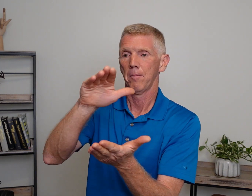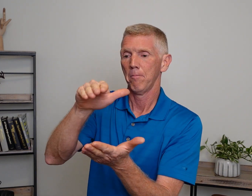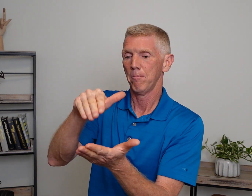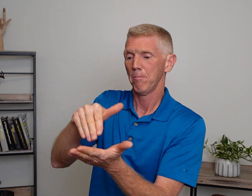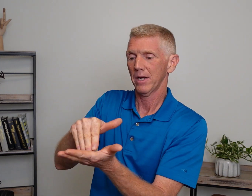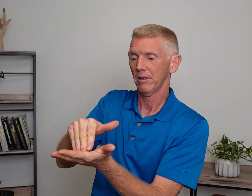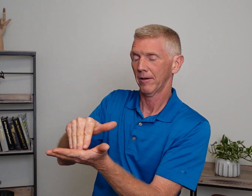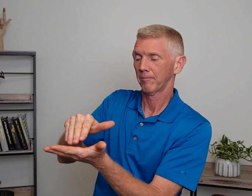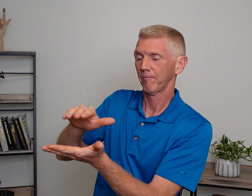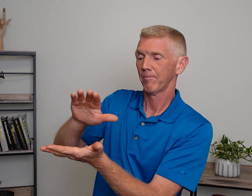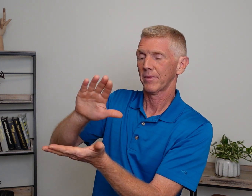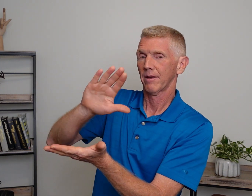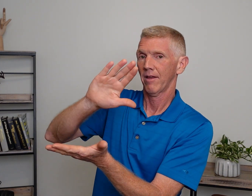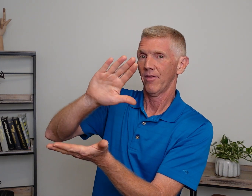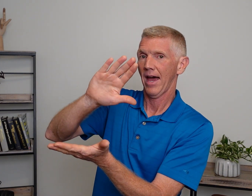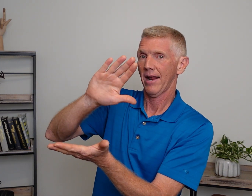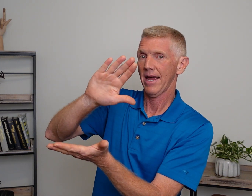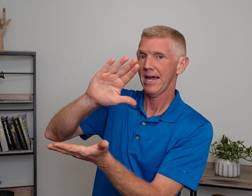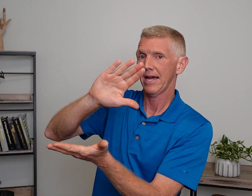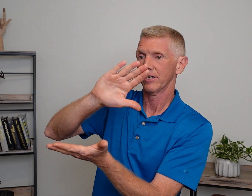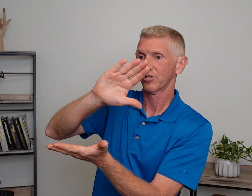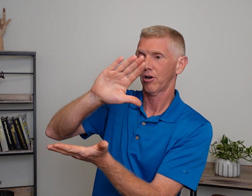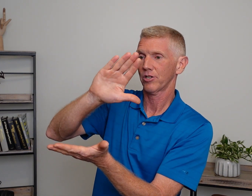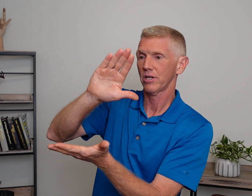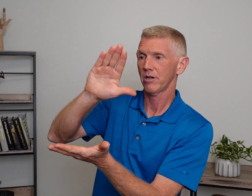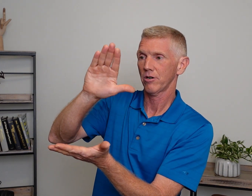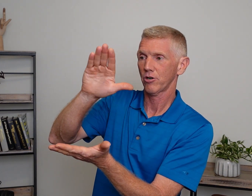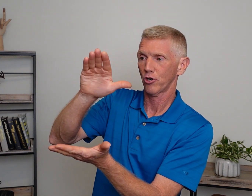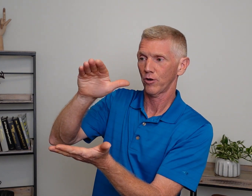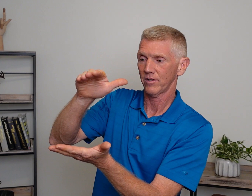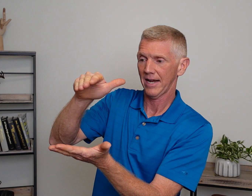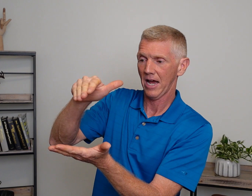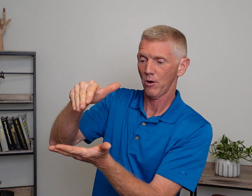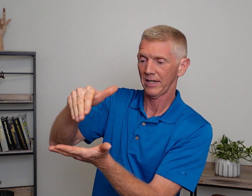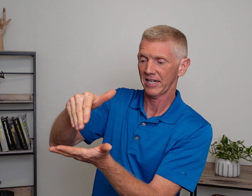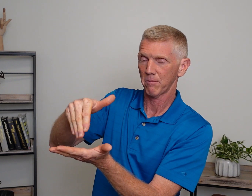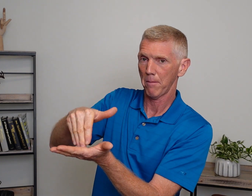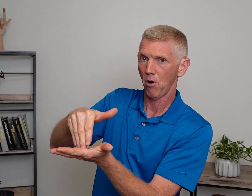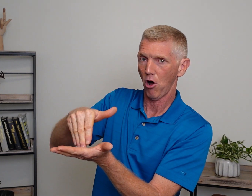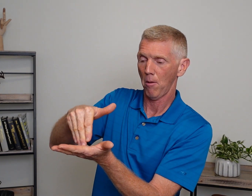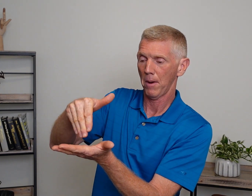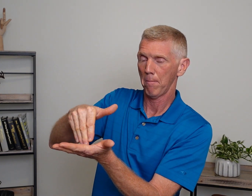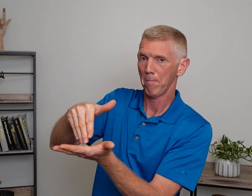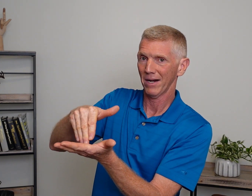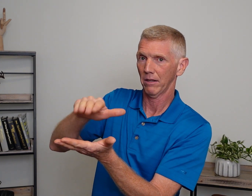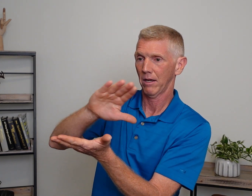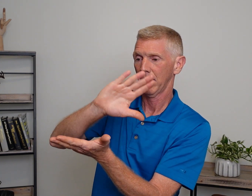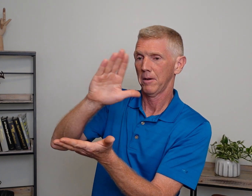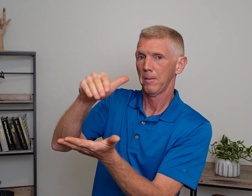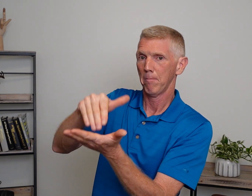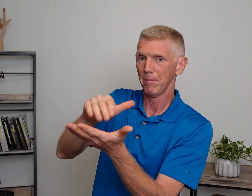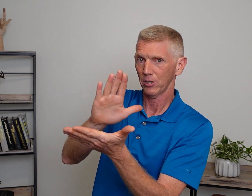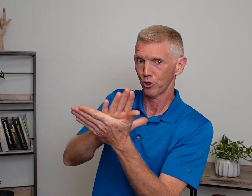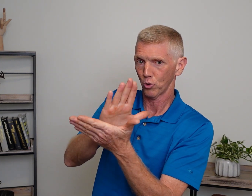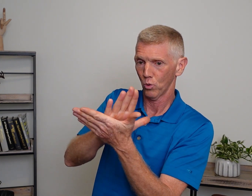Middle. That hand starts here, curves down, hits my palm. Middle. Middle school.